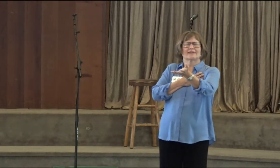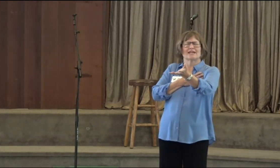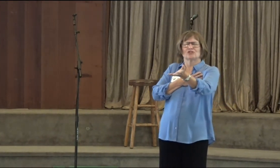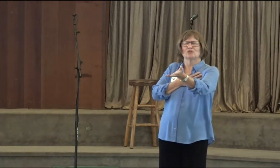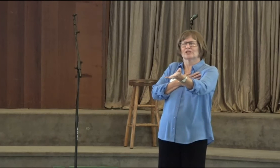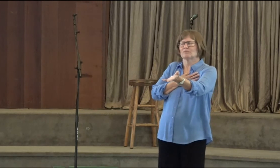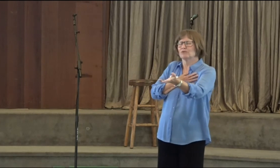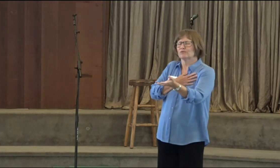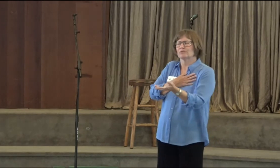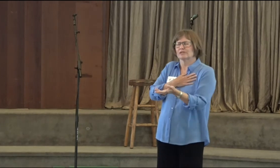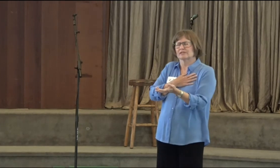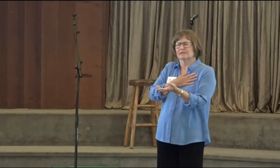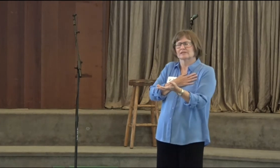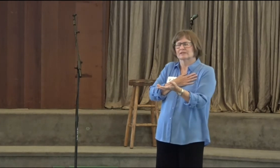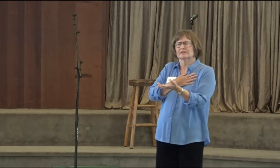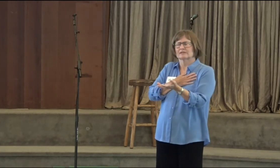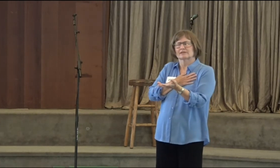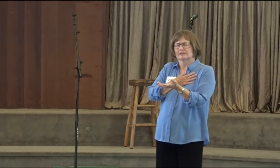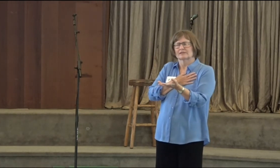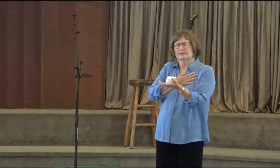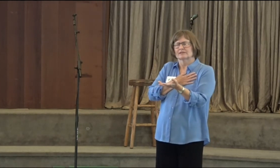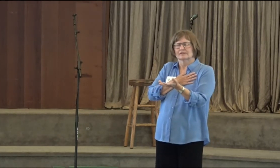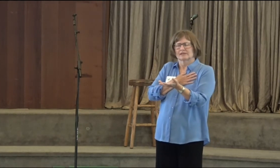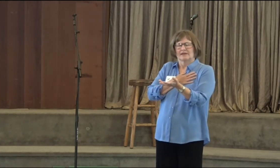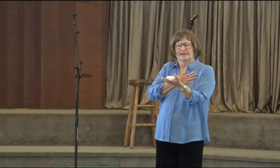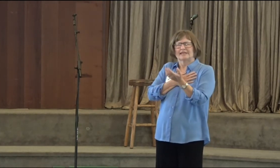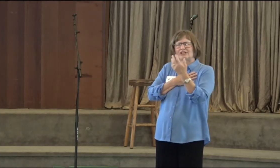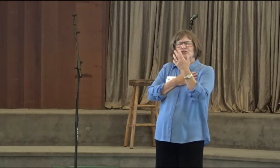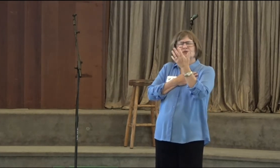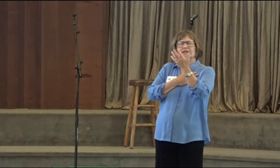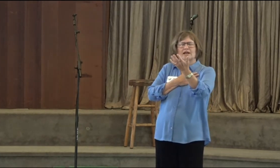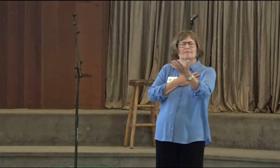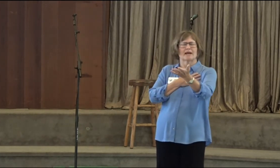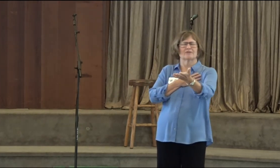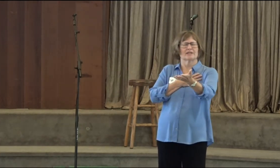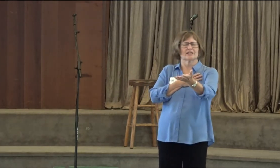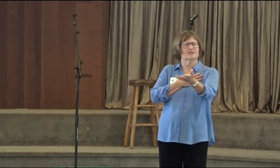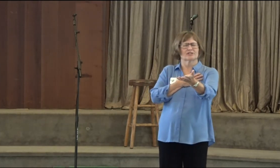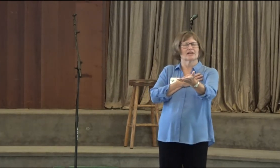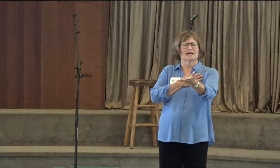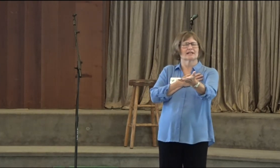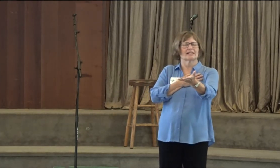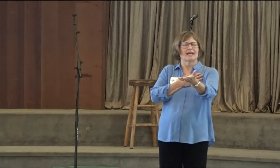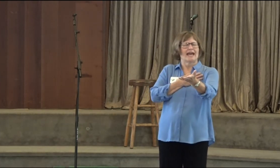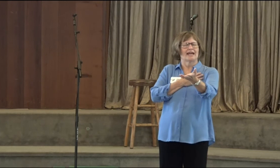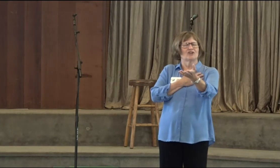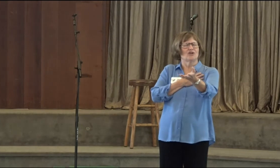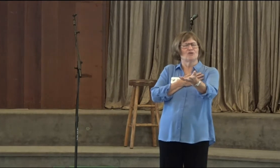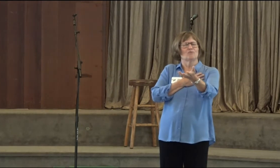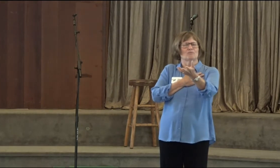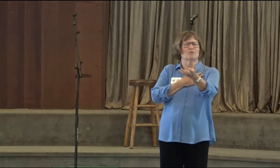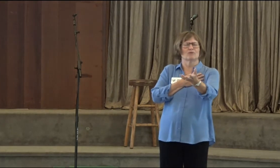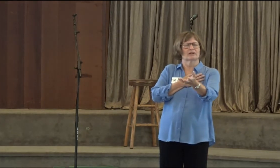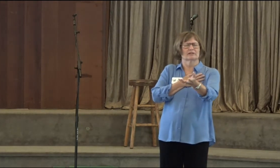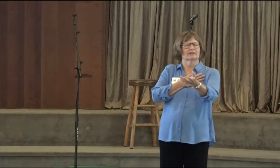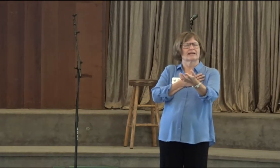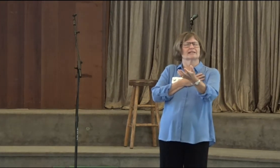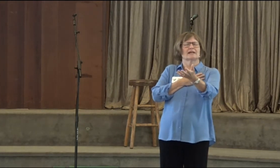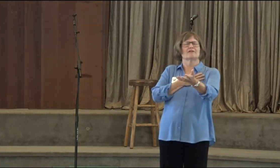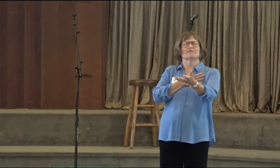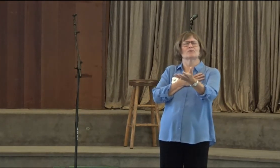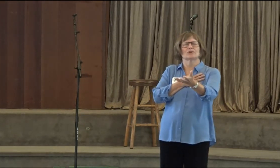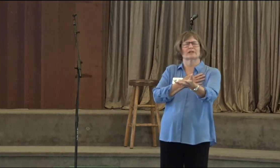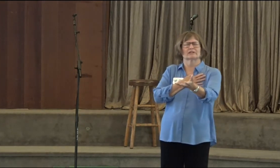knowing that they too can move through this, that they too can come out the other side, and know more,